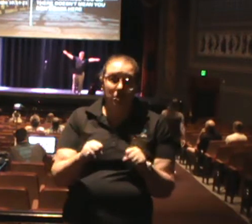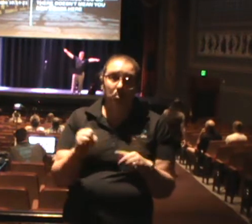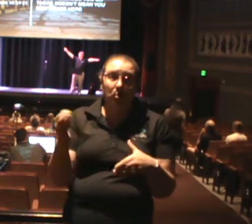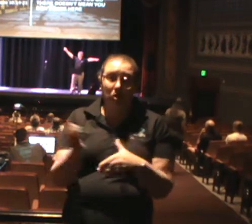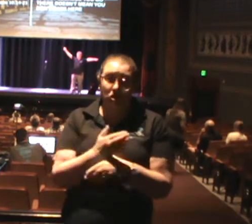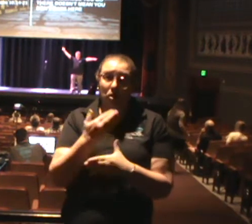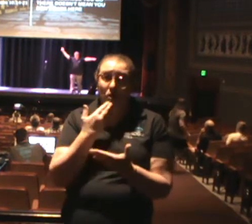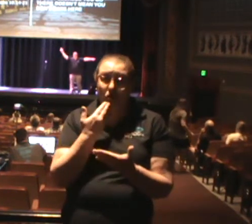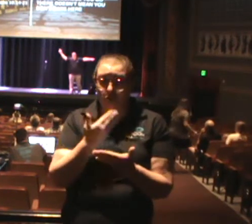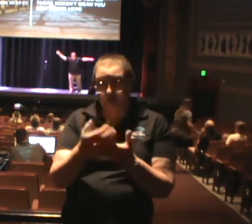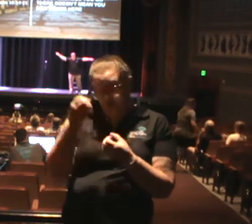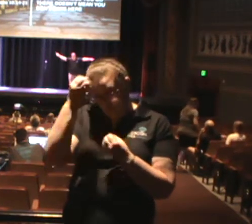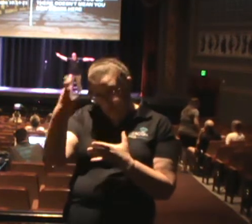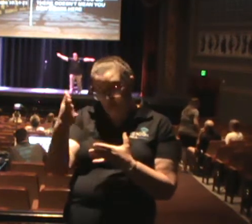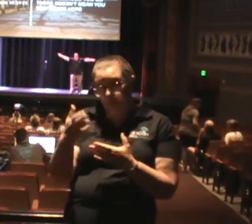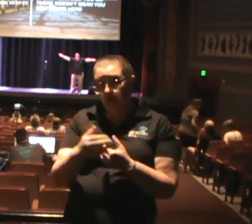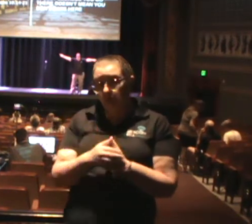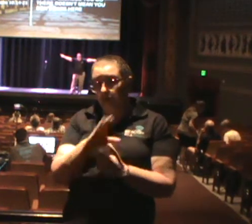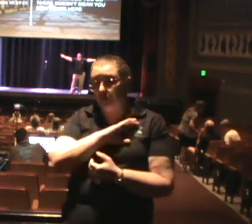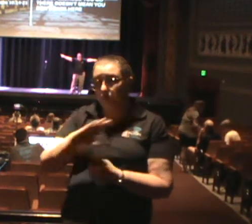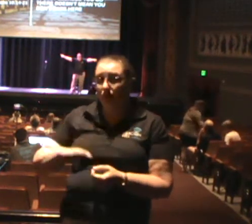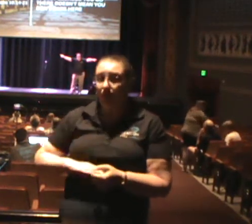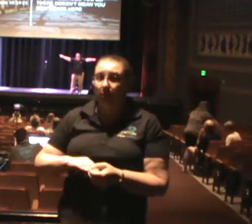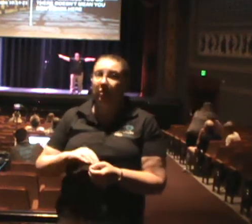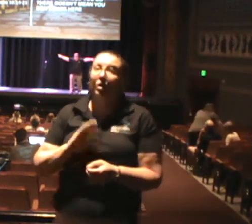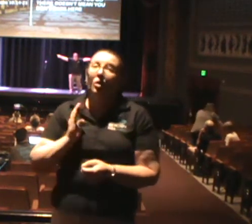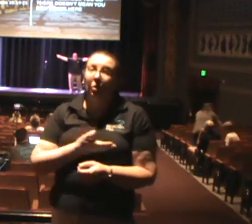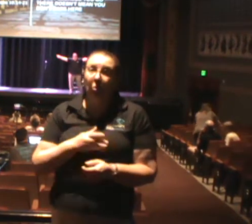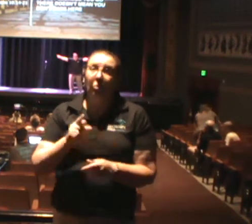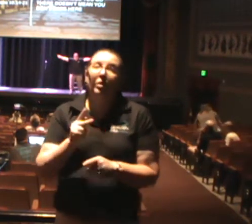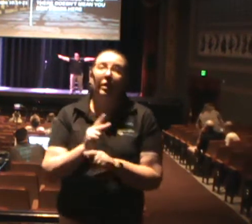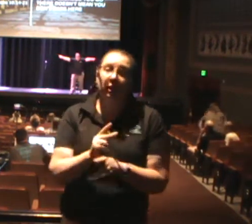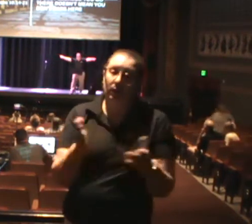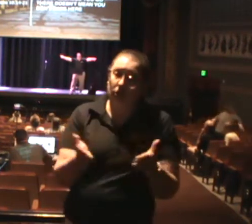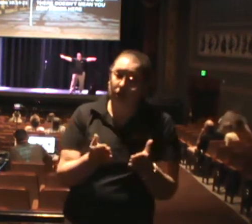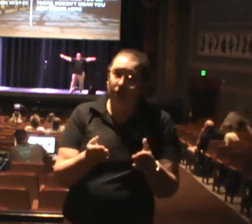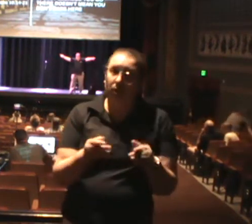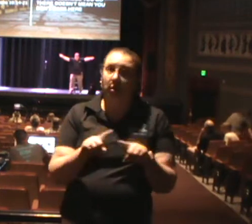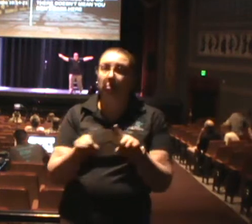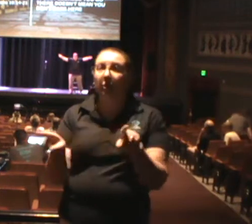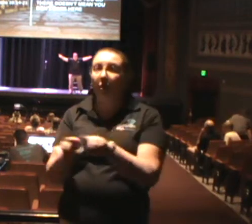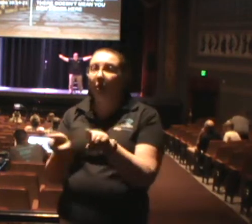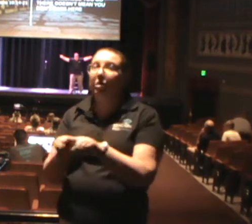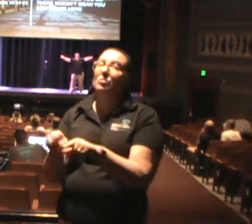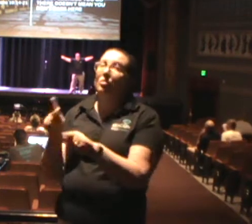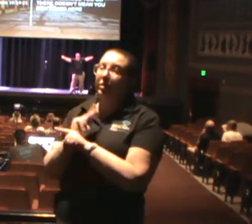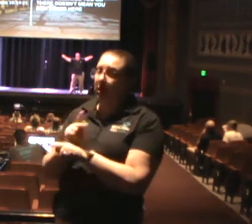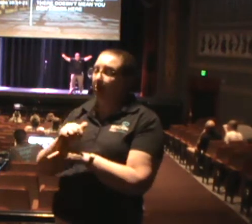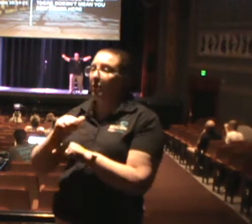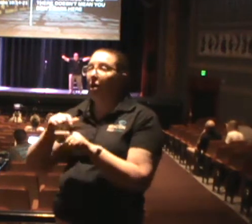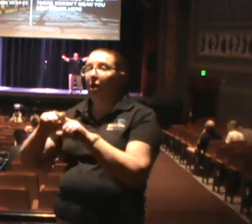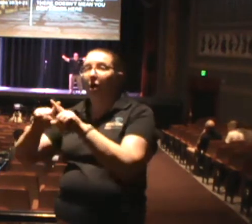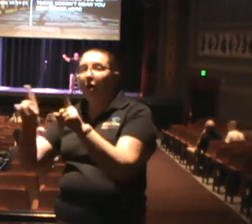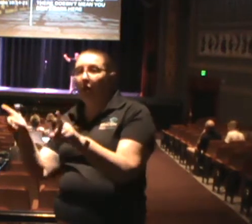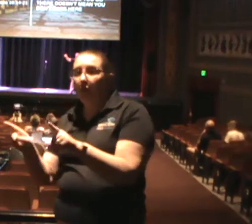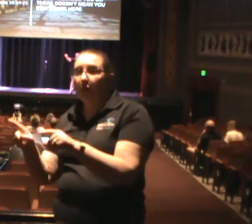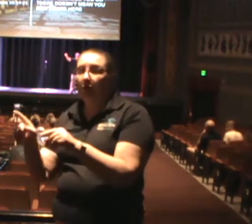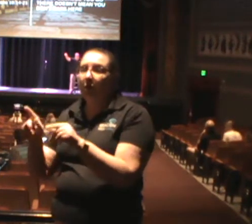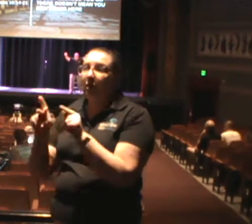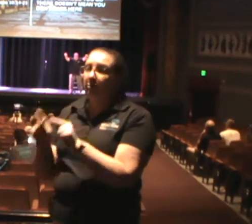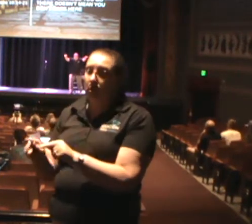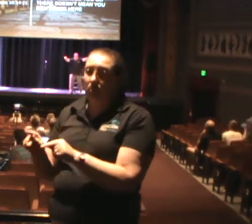also care about people who never heard the name of Jesus. So look, when we spend a lot of time and resources